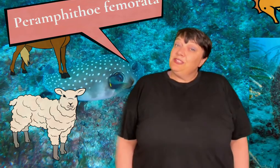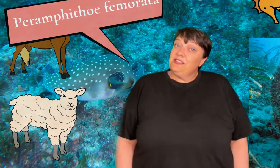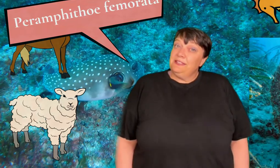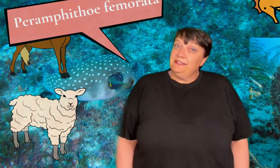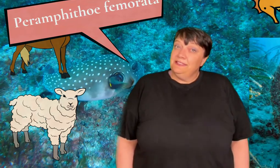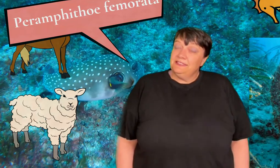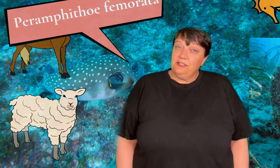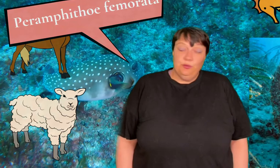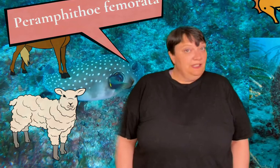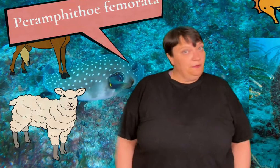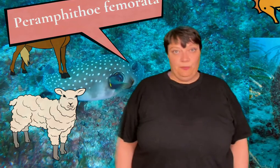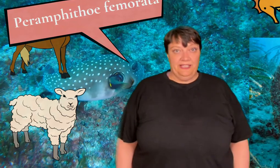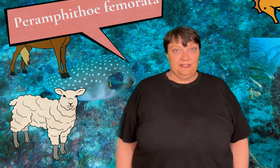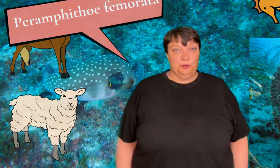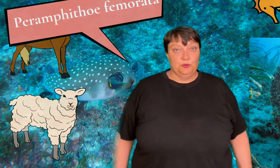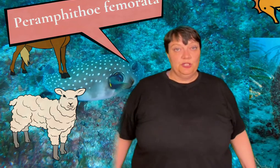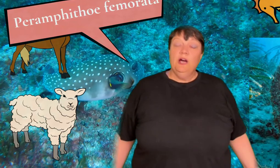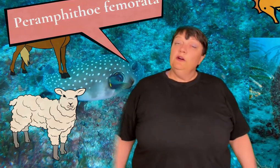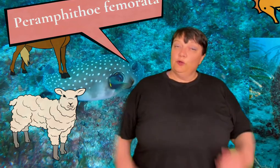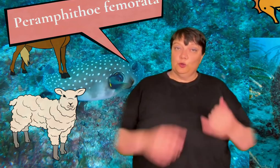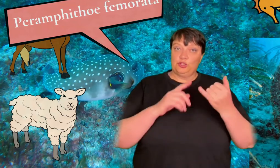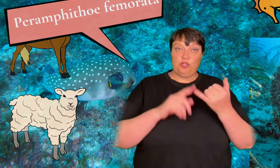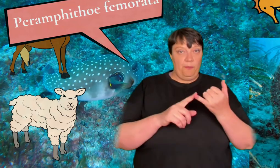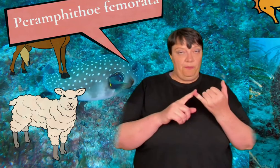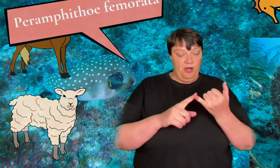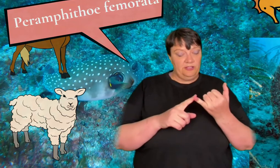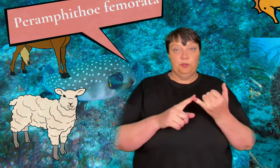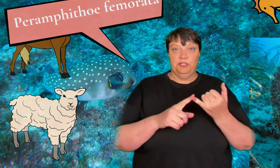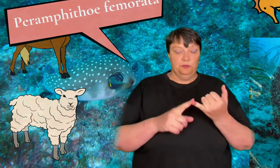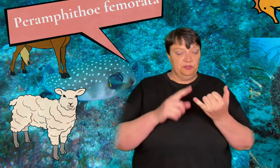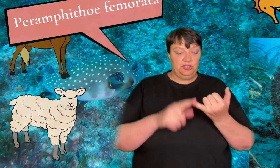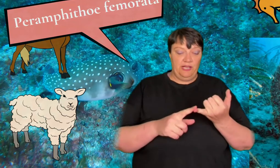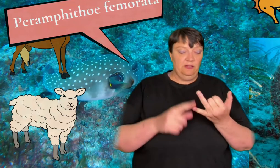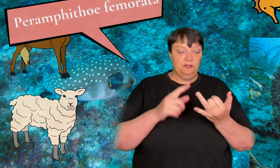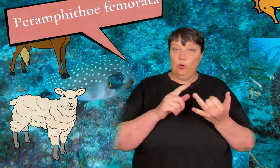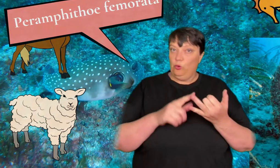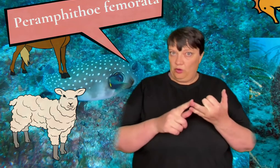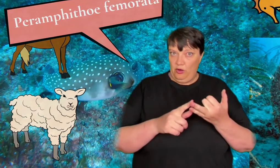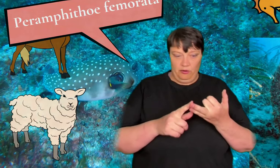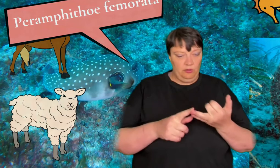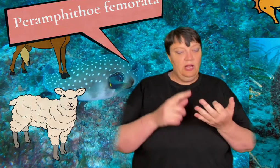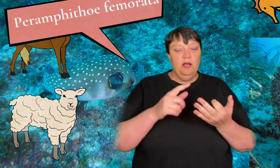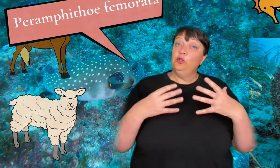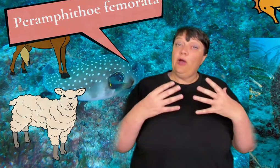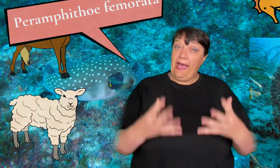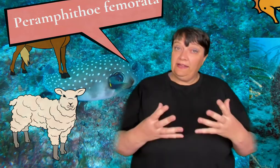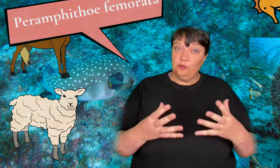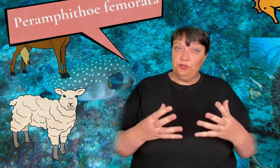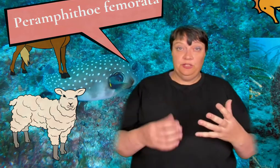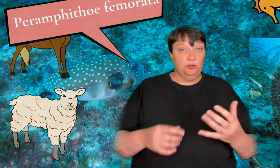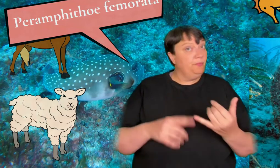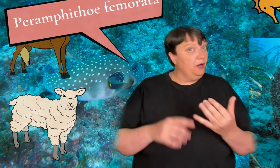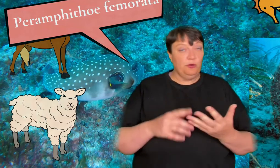And those are the three things that you need for your basic tools. For your sharp part you can use shells or coral, for your